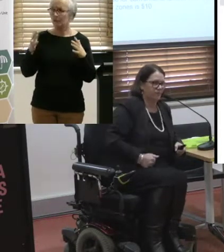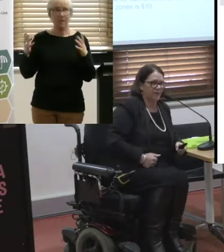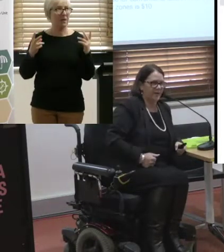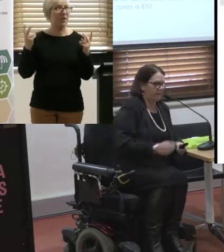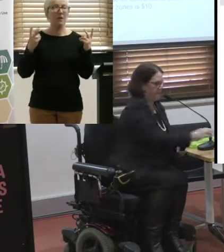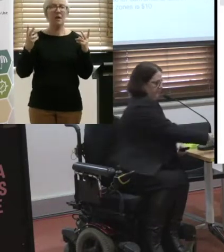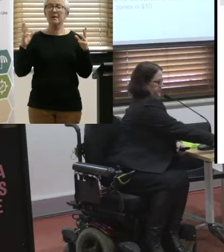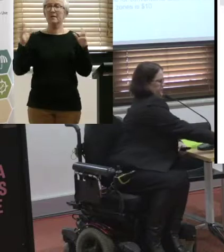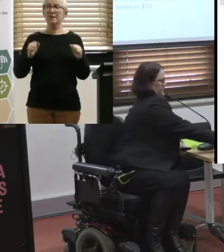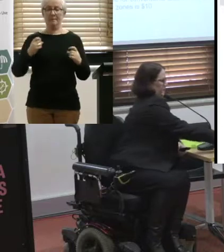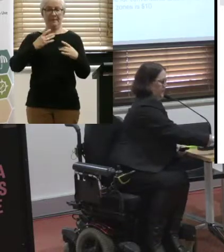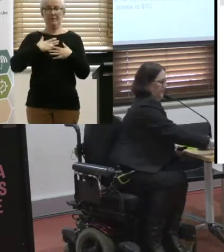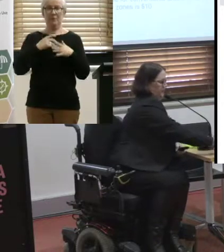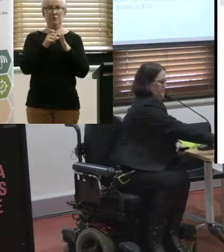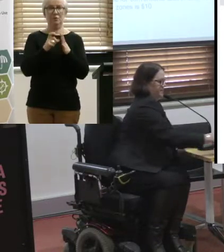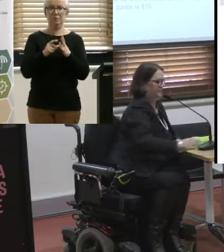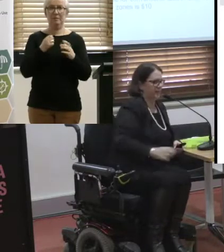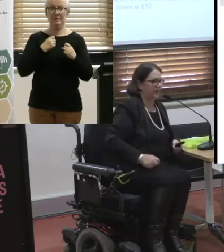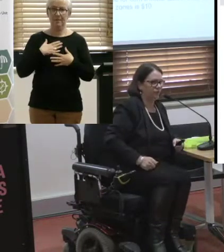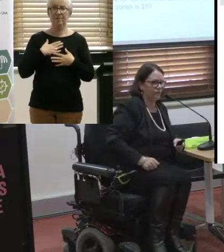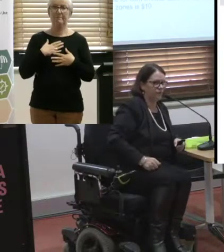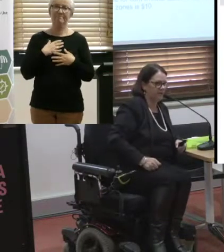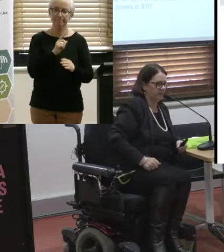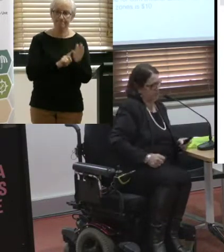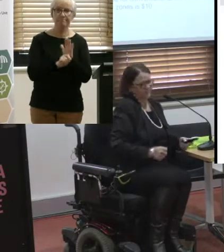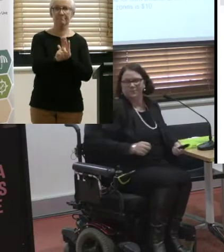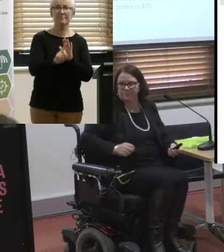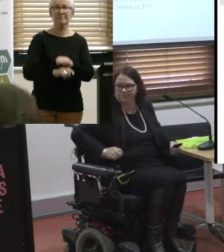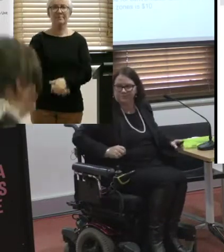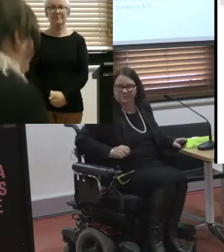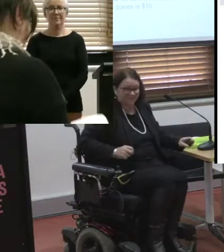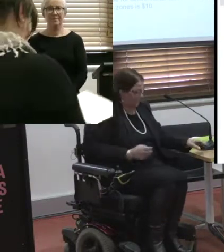So, I'll stop now and thank you very much.